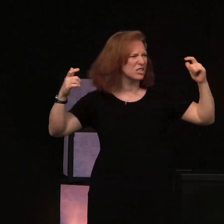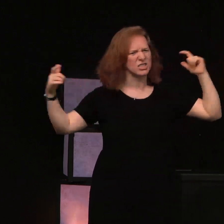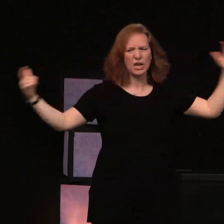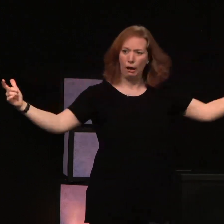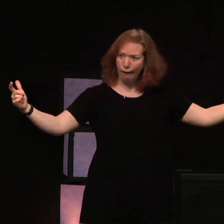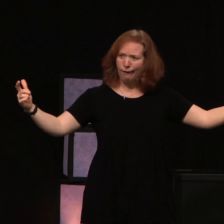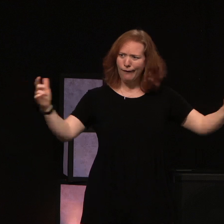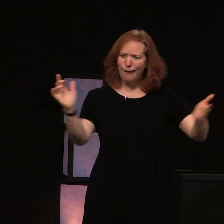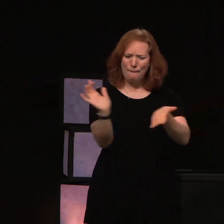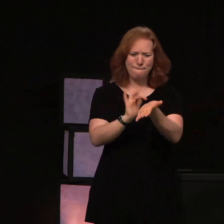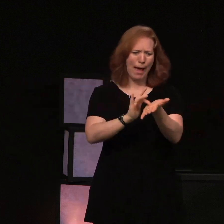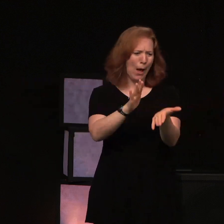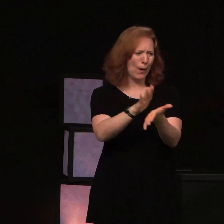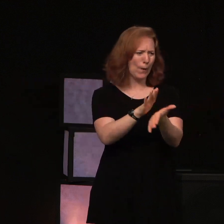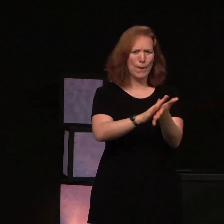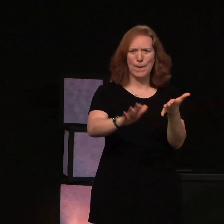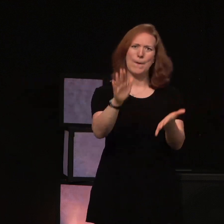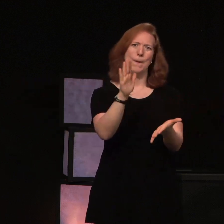It was,